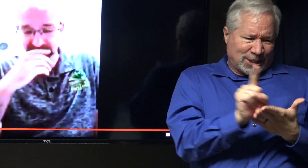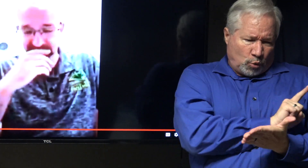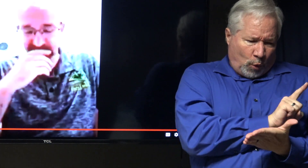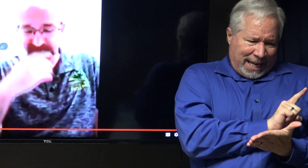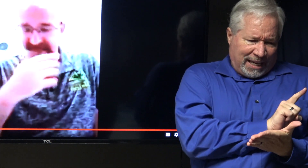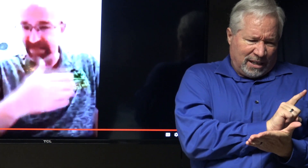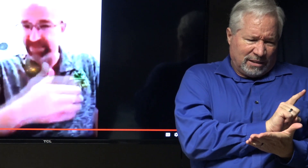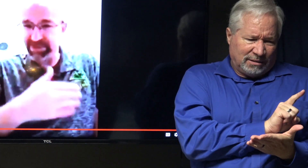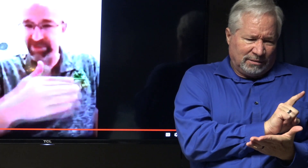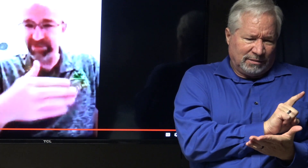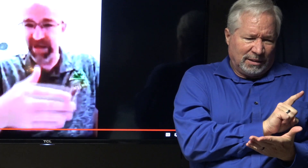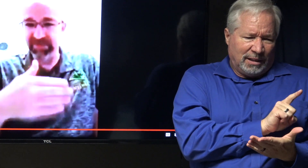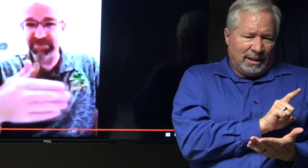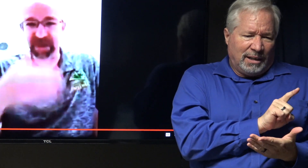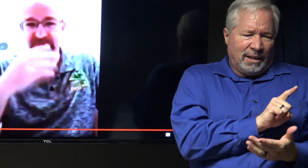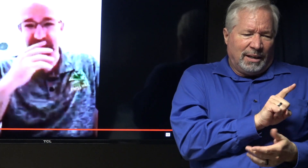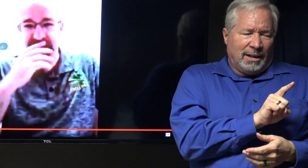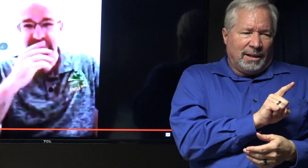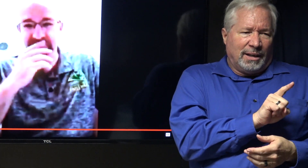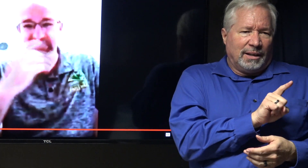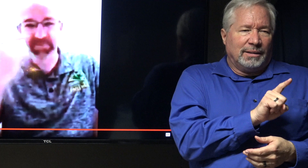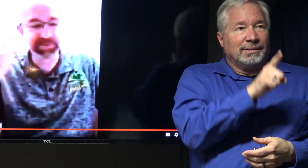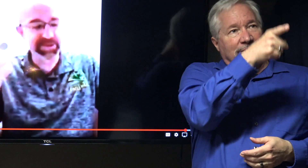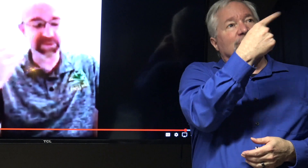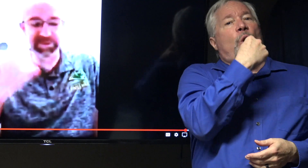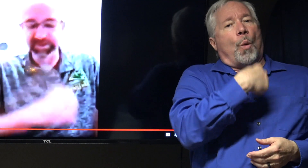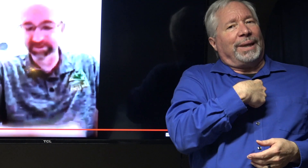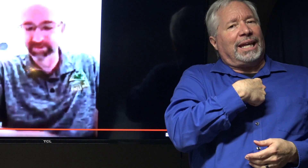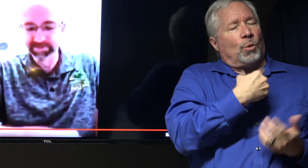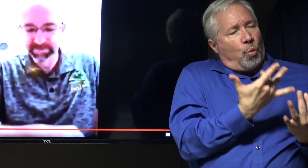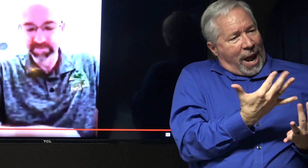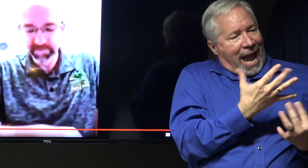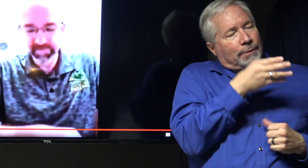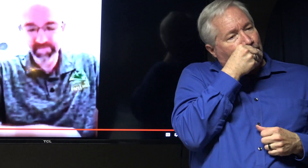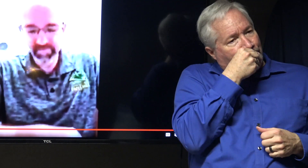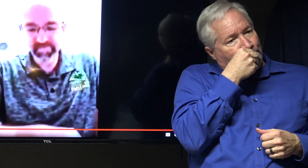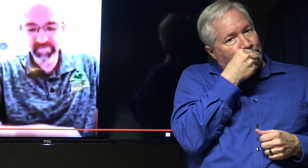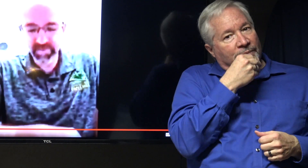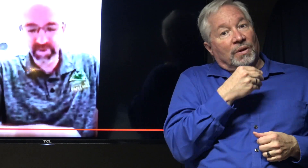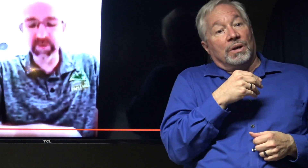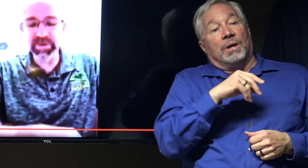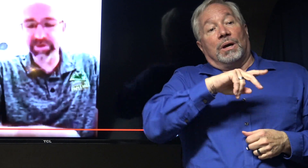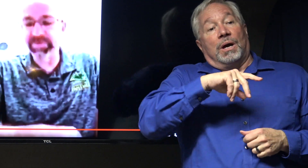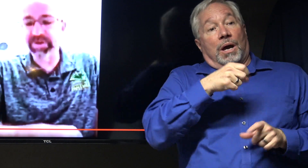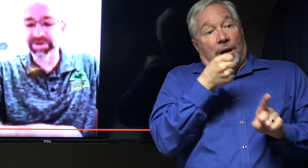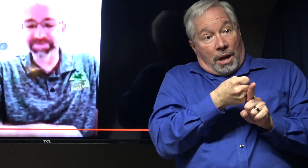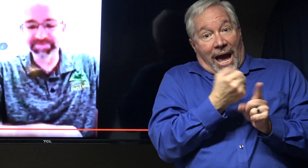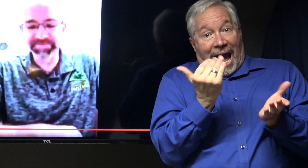I get glimpses sometimes from time to time but this one and the other one is I'm feeling.